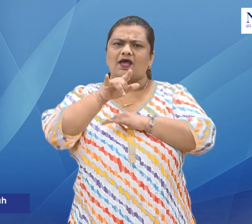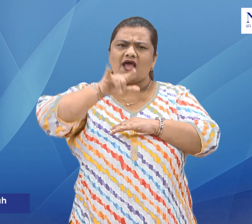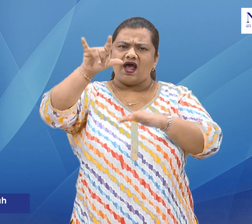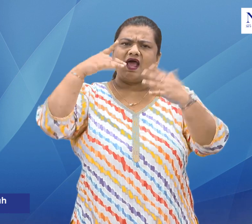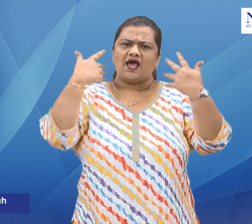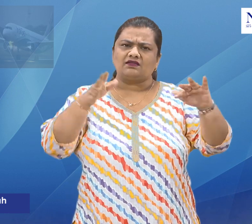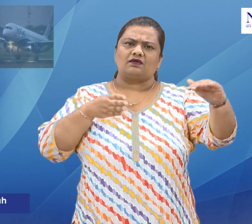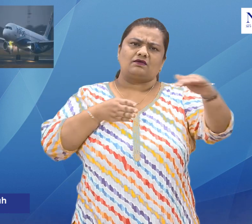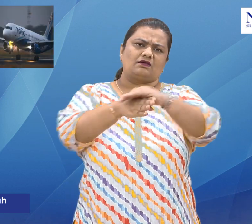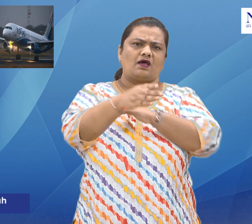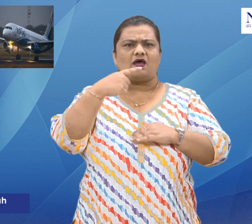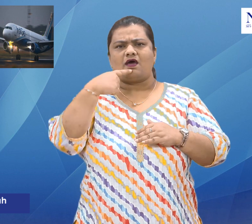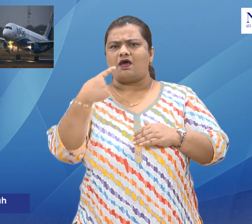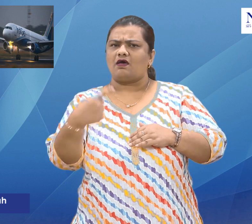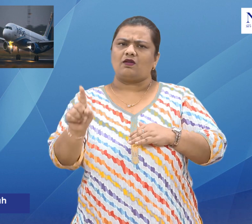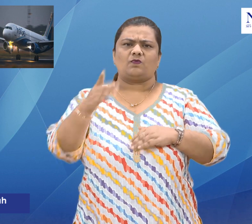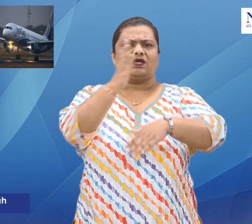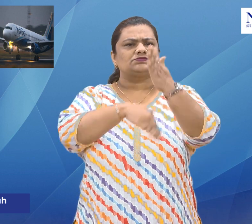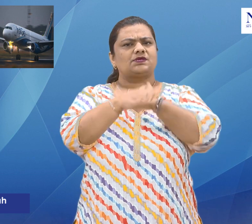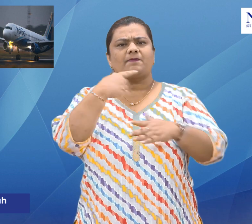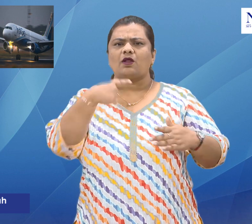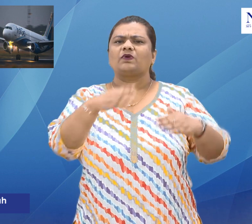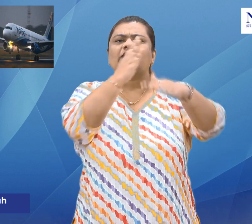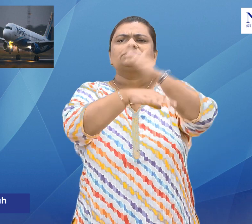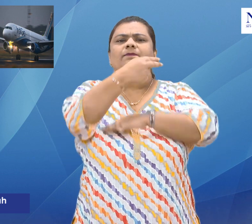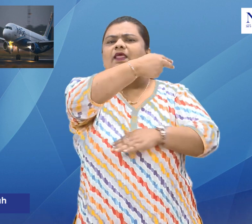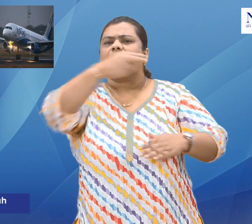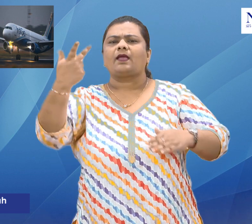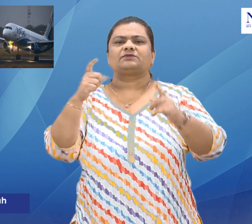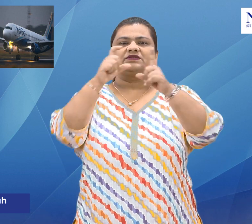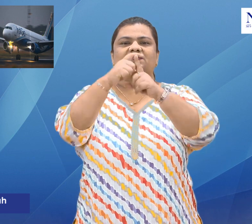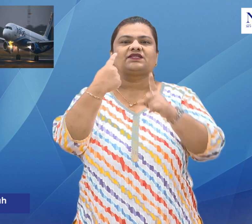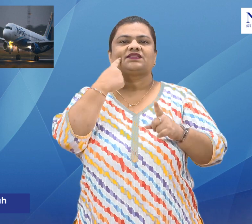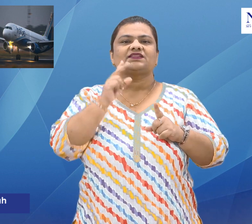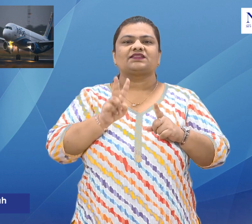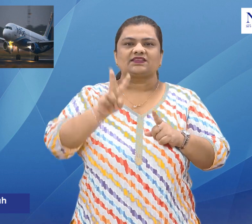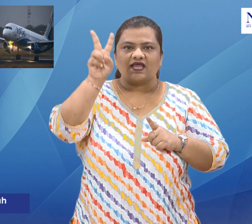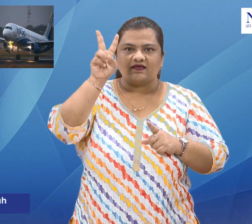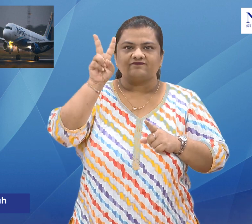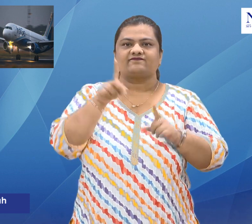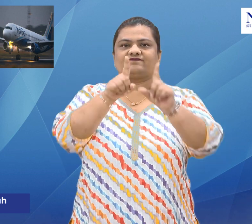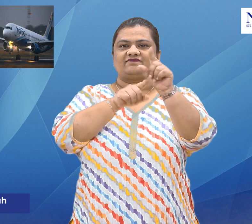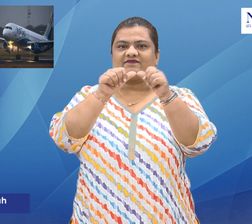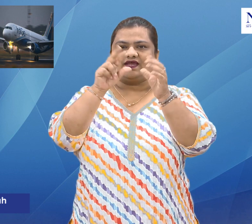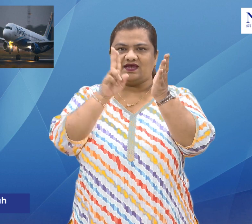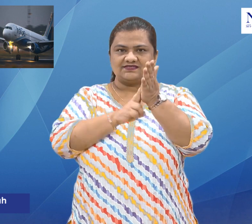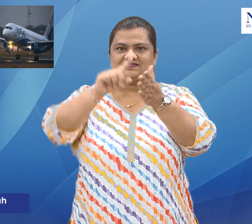disabilities to board a flight at Ranji Airport. The Deputy Chief Commissioner Mrithun J. Jha said that the court is inclined to